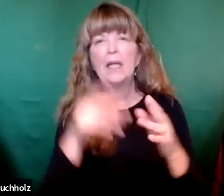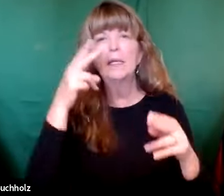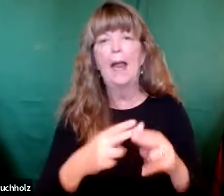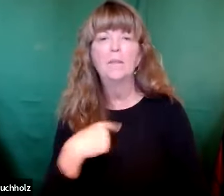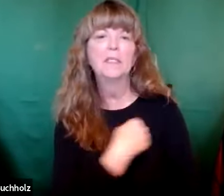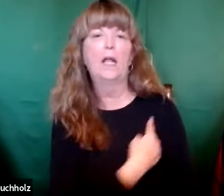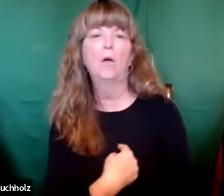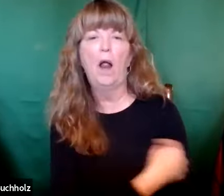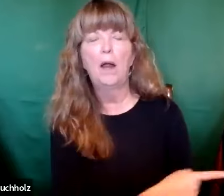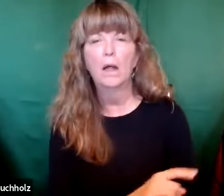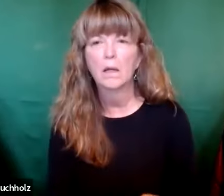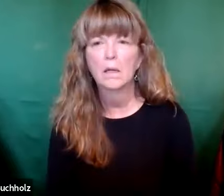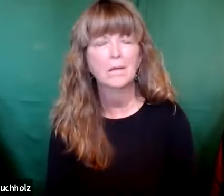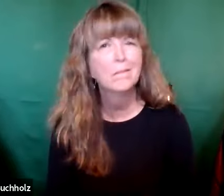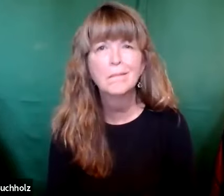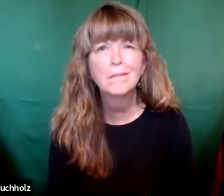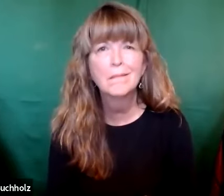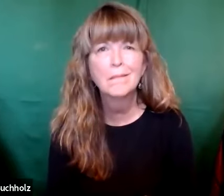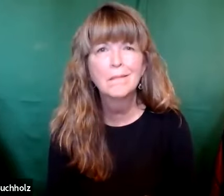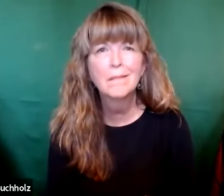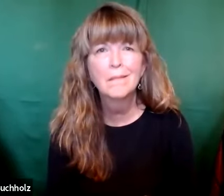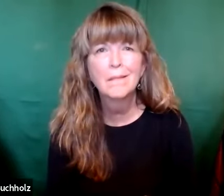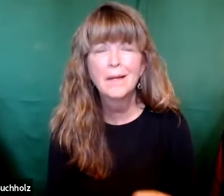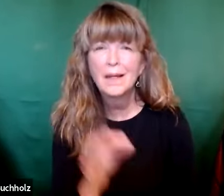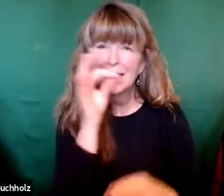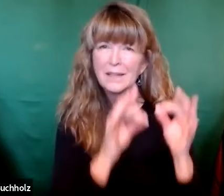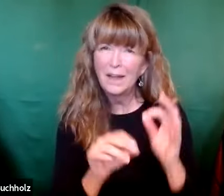friends decided to name the baby instead of asking her.